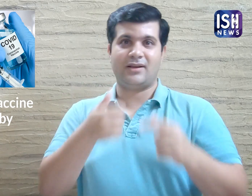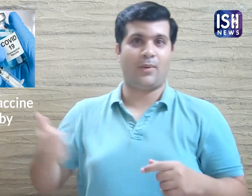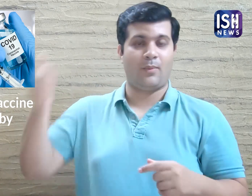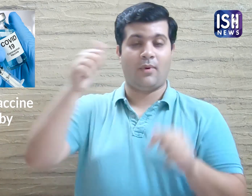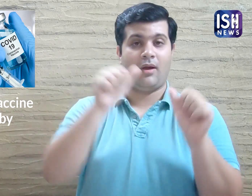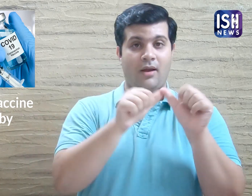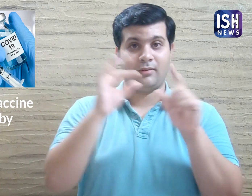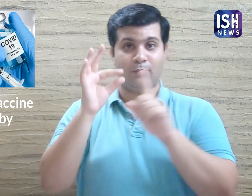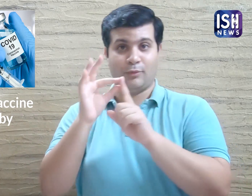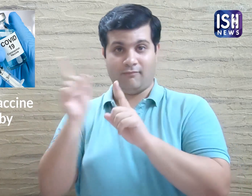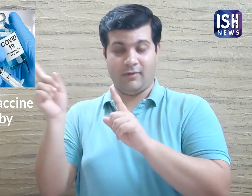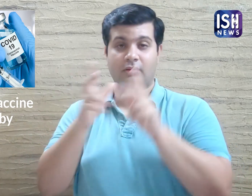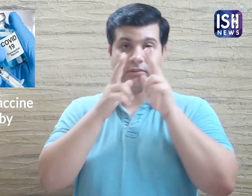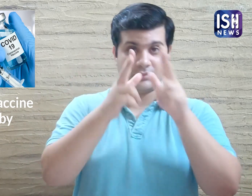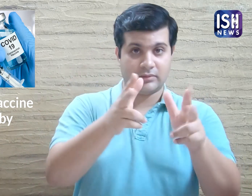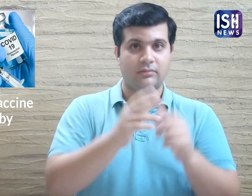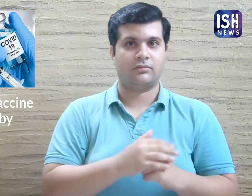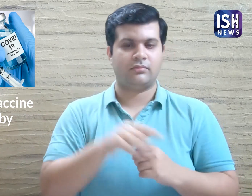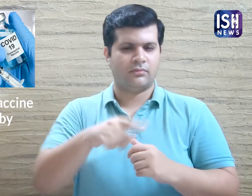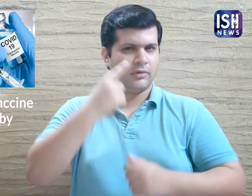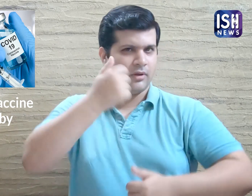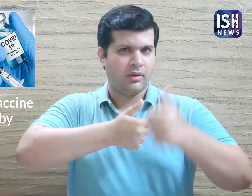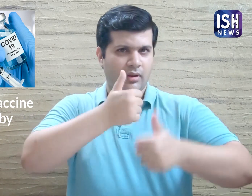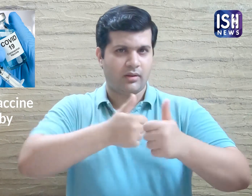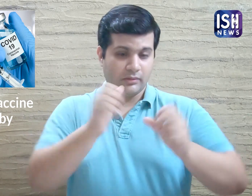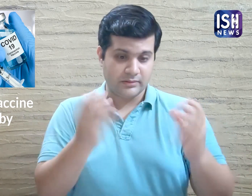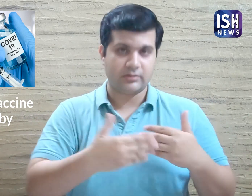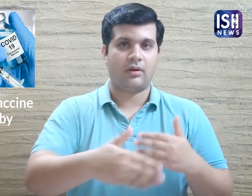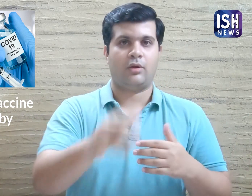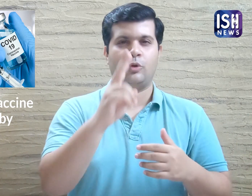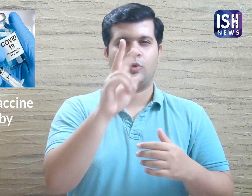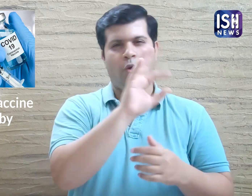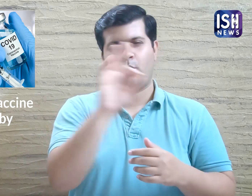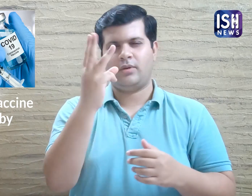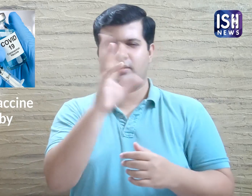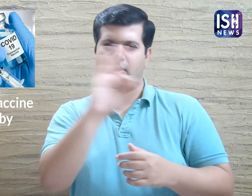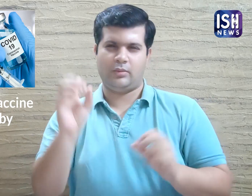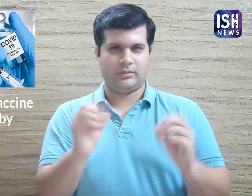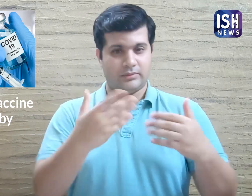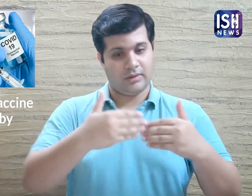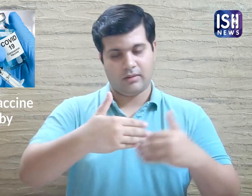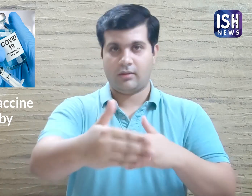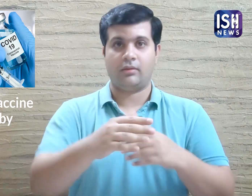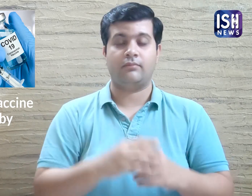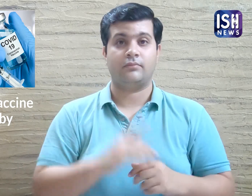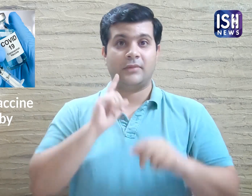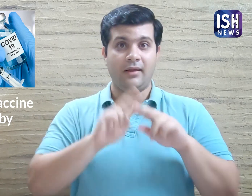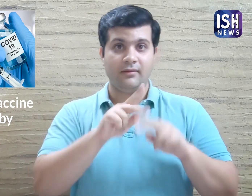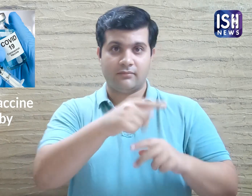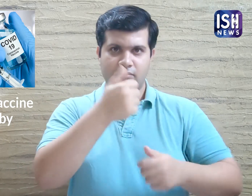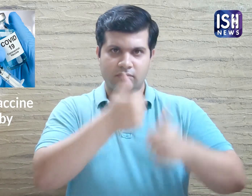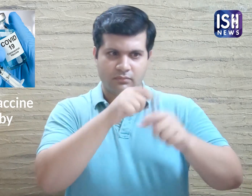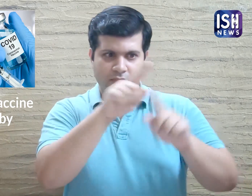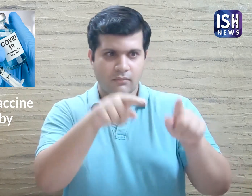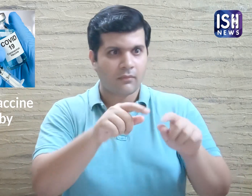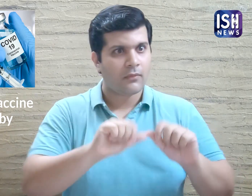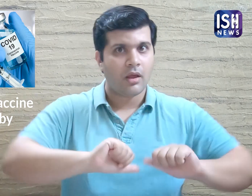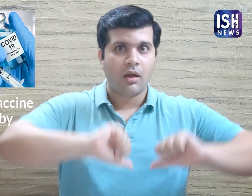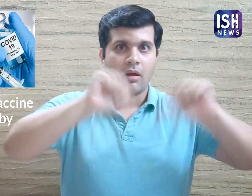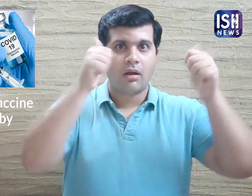SII CEO Adar Poonawalla said, Trials for the vaccine in India will start in 2-3 weeks. If